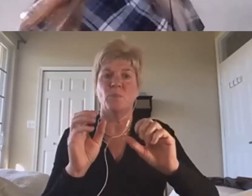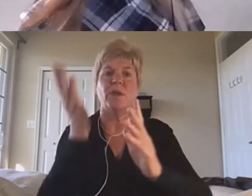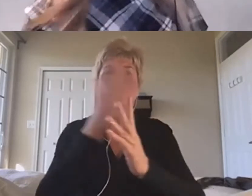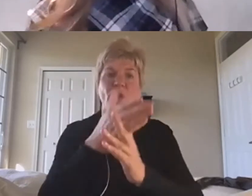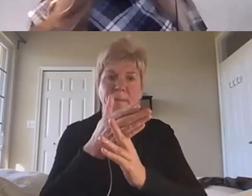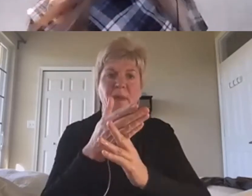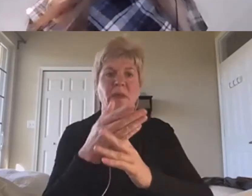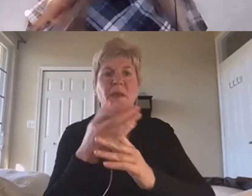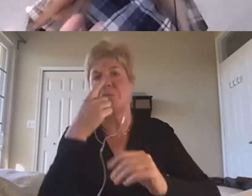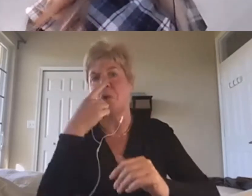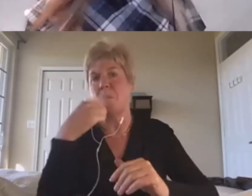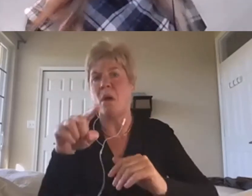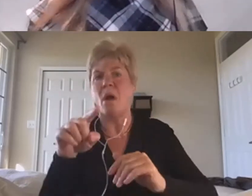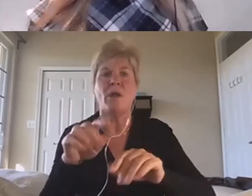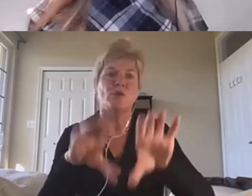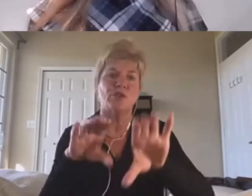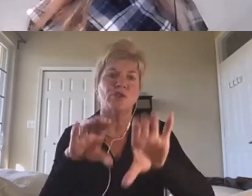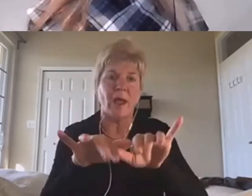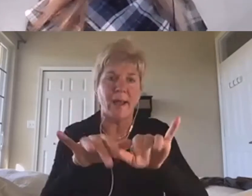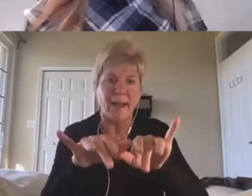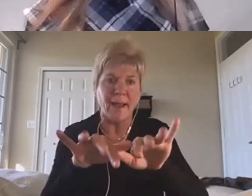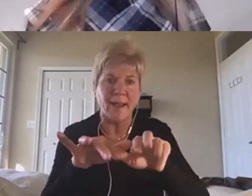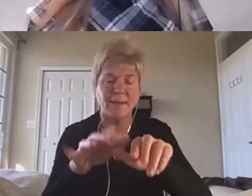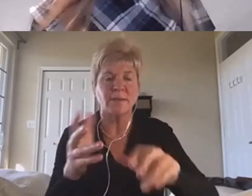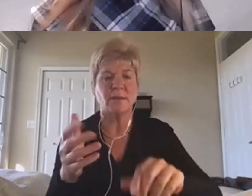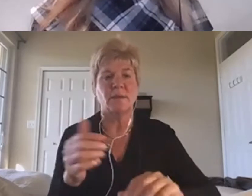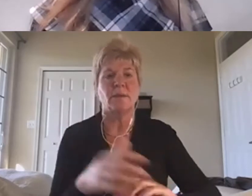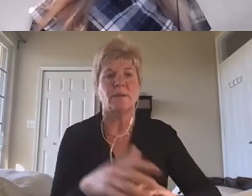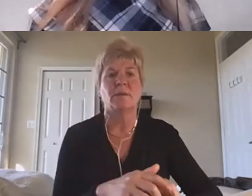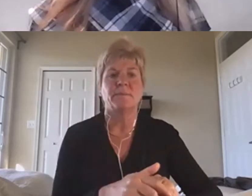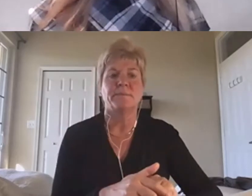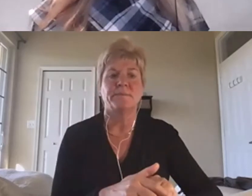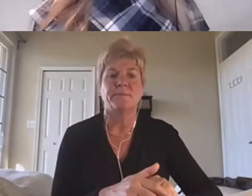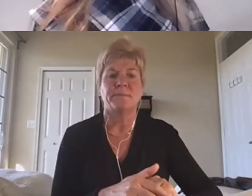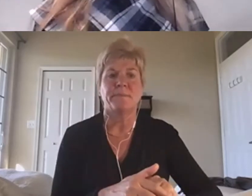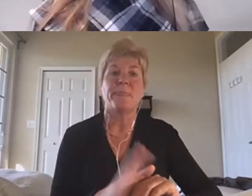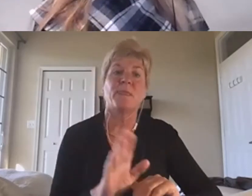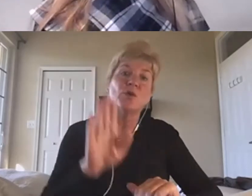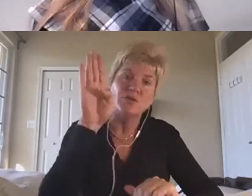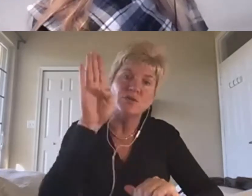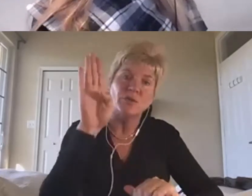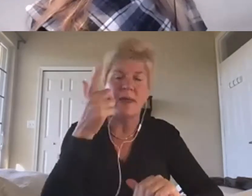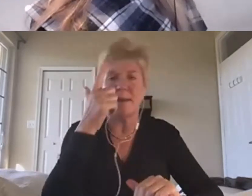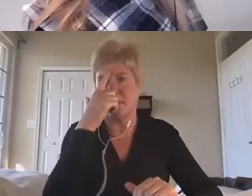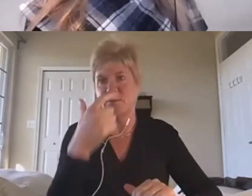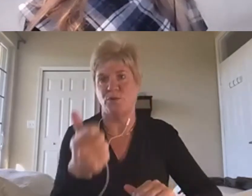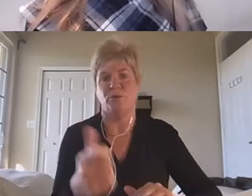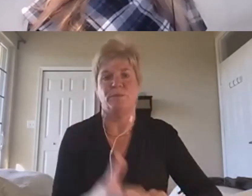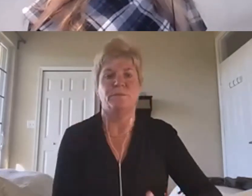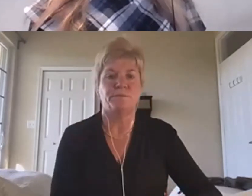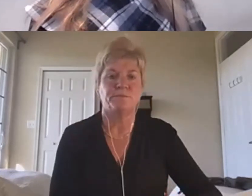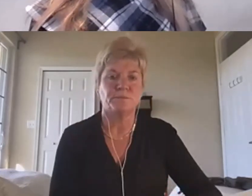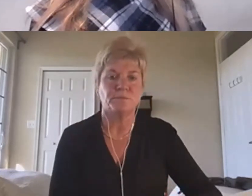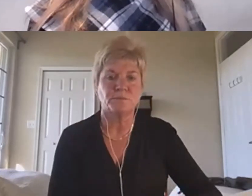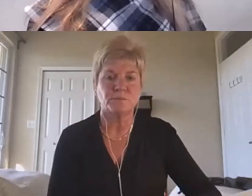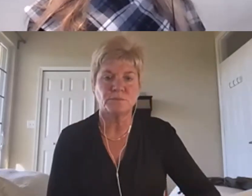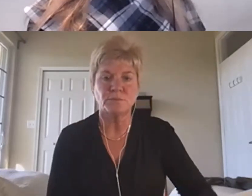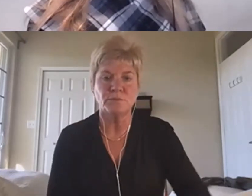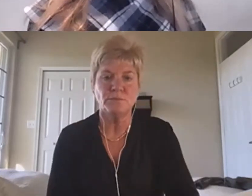Um, but some people are not so happy just to do that. raising a hand, we'll, we'll do it, make an effort to call, call on you. Um,